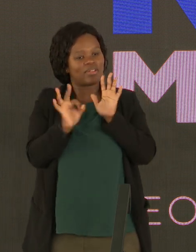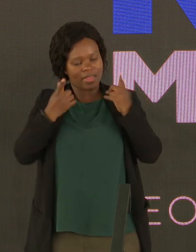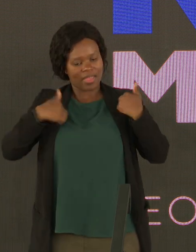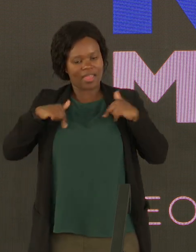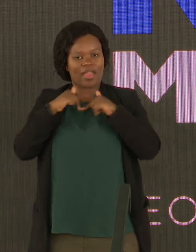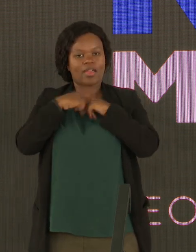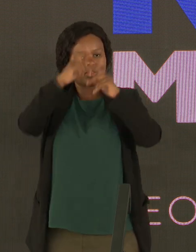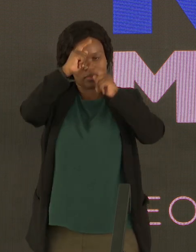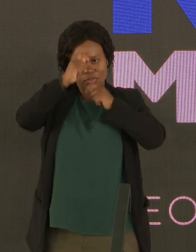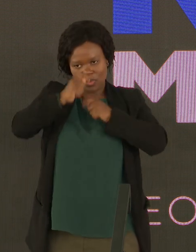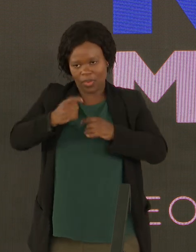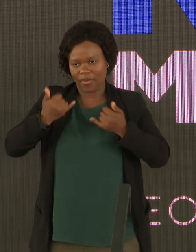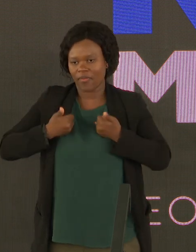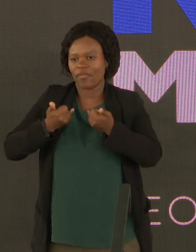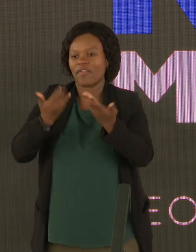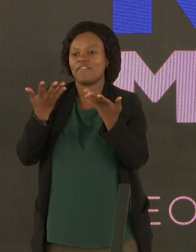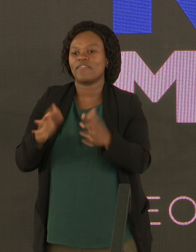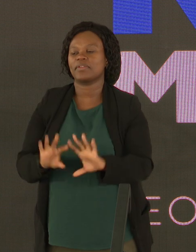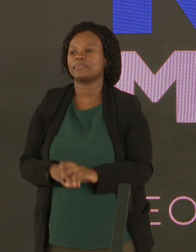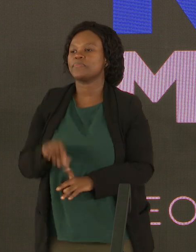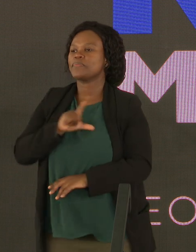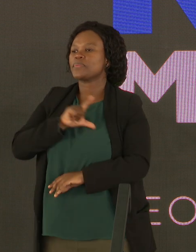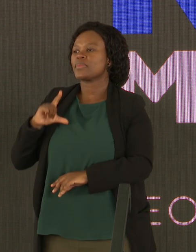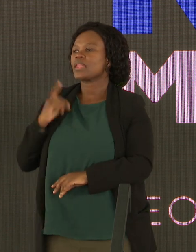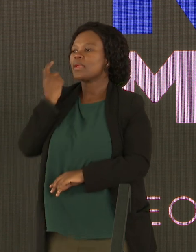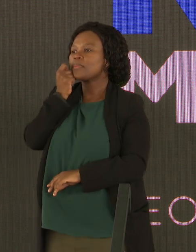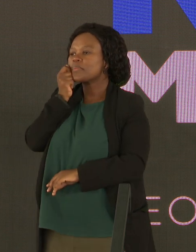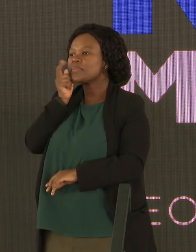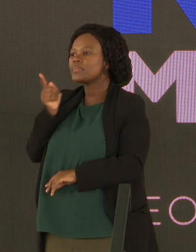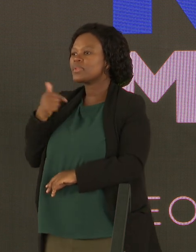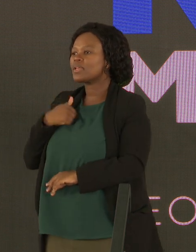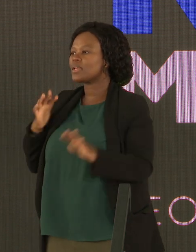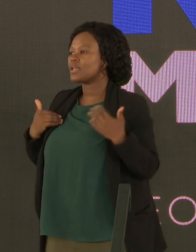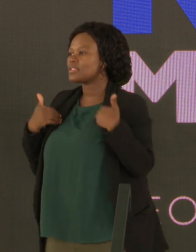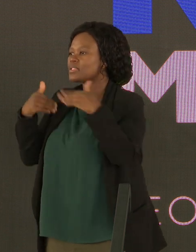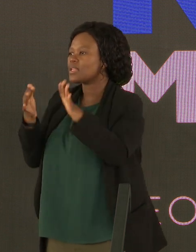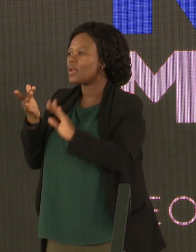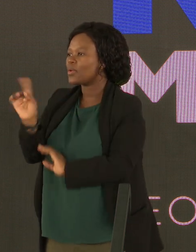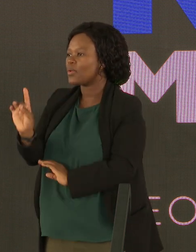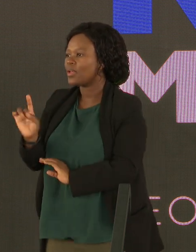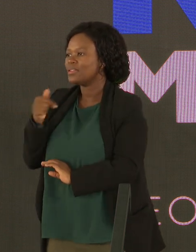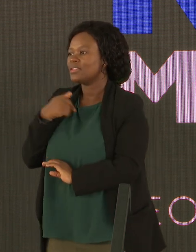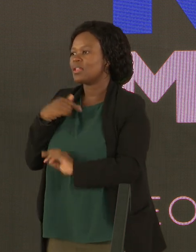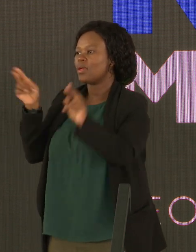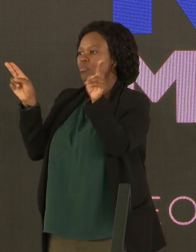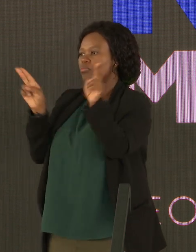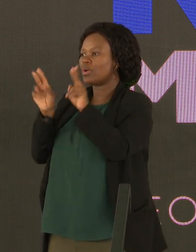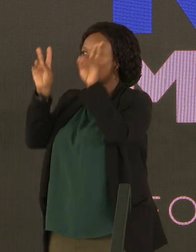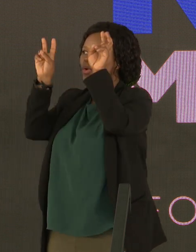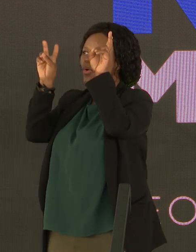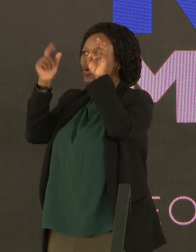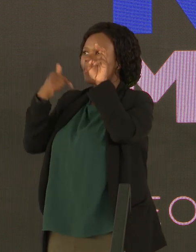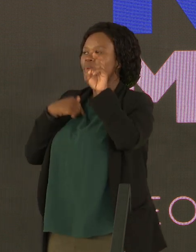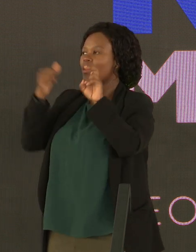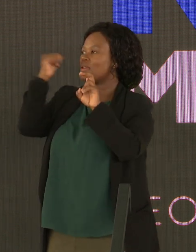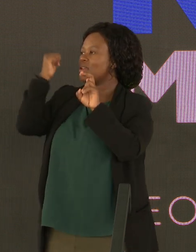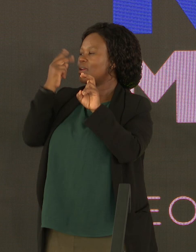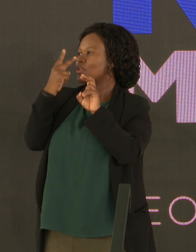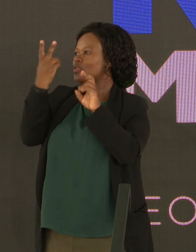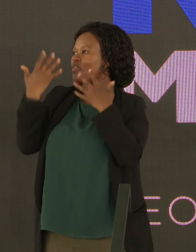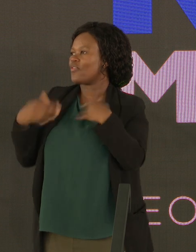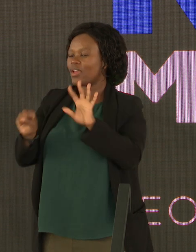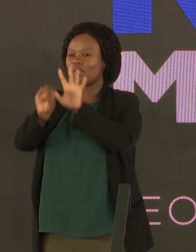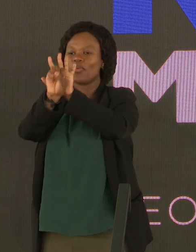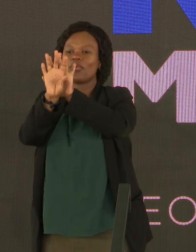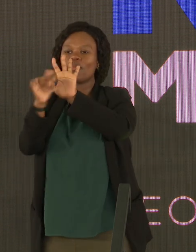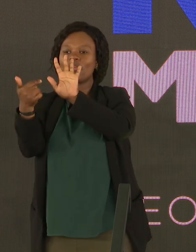this invitation. Ladies and gentlemen, I want to start off by a quote that I saw on social media yesterday. It